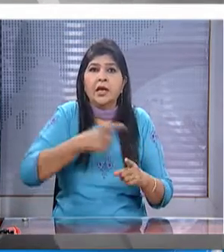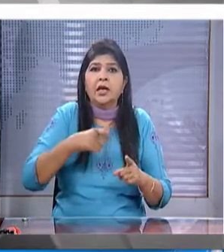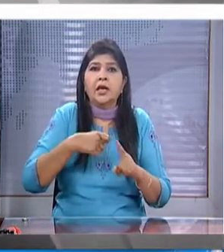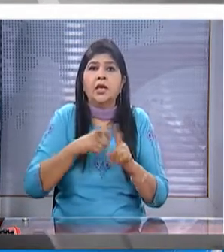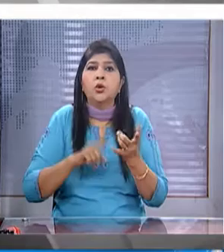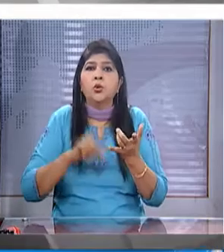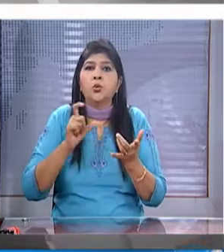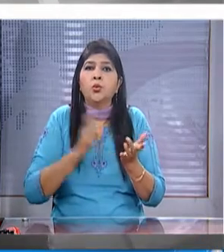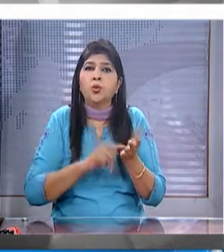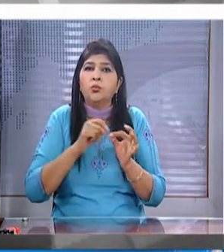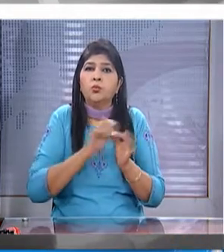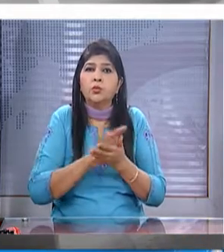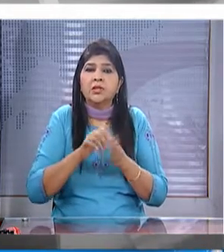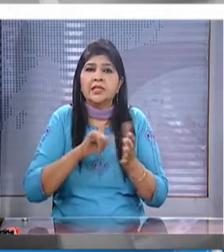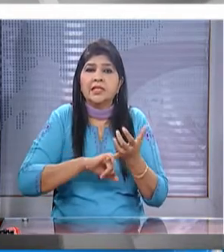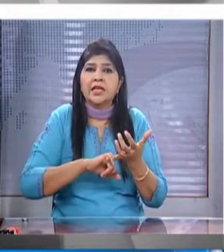kulbushan jadav